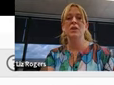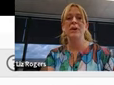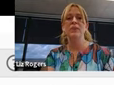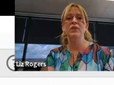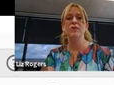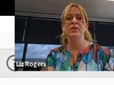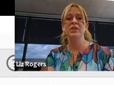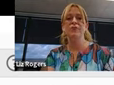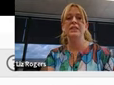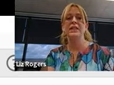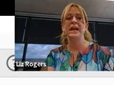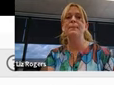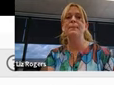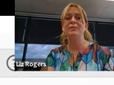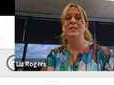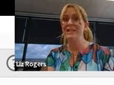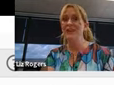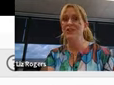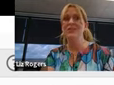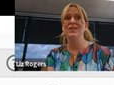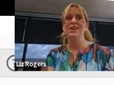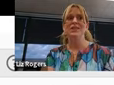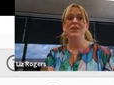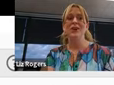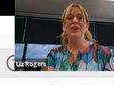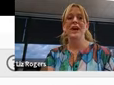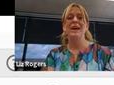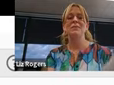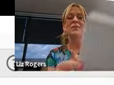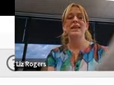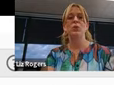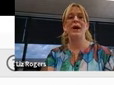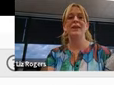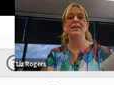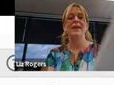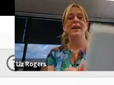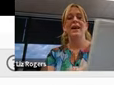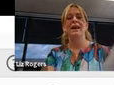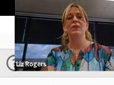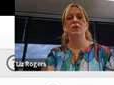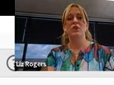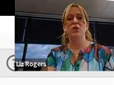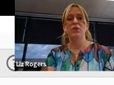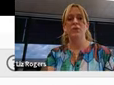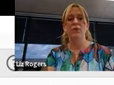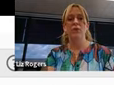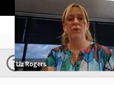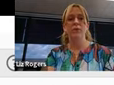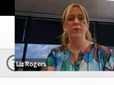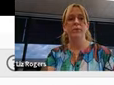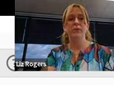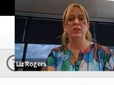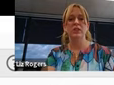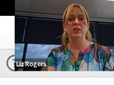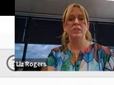the bubbles are for the different stages. So stage one, which we saw just before,